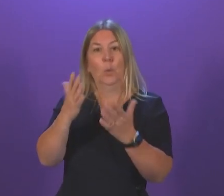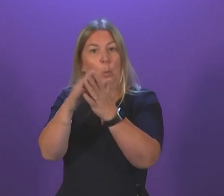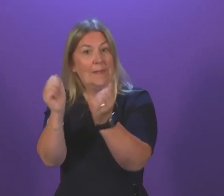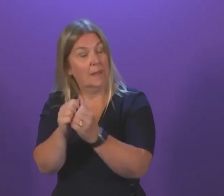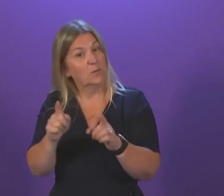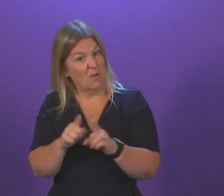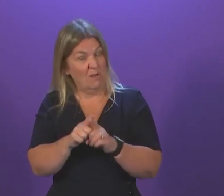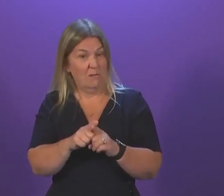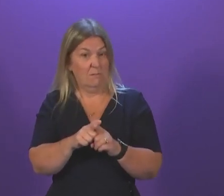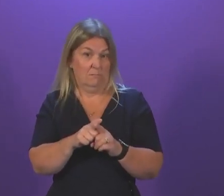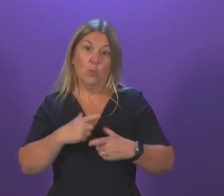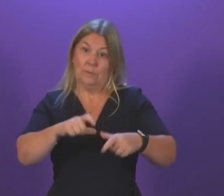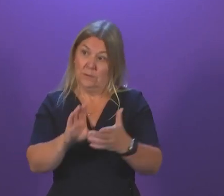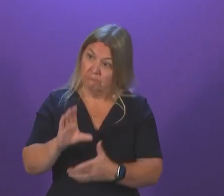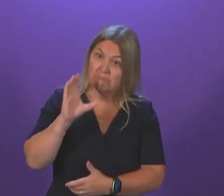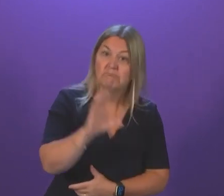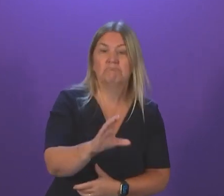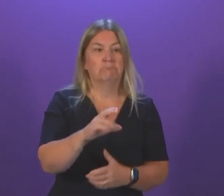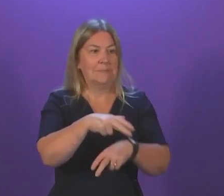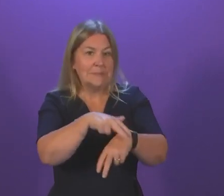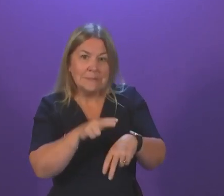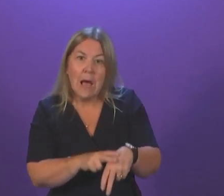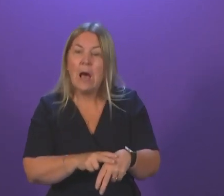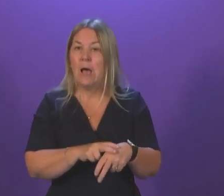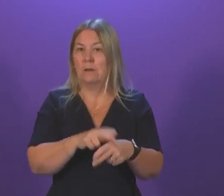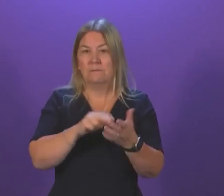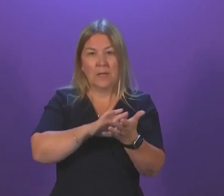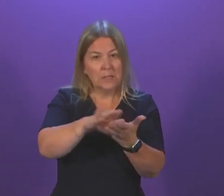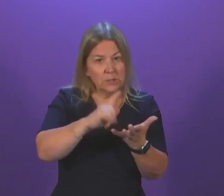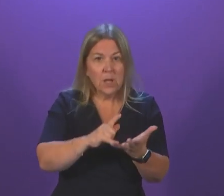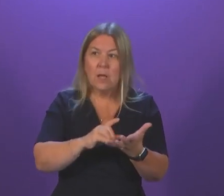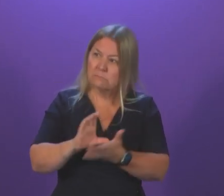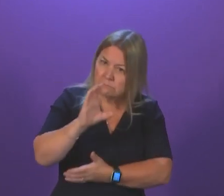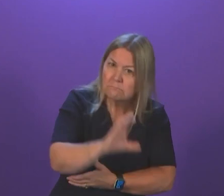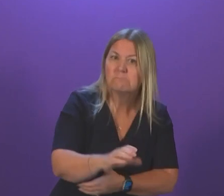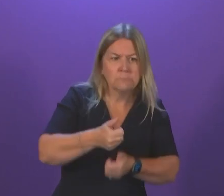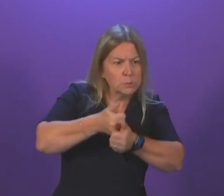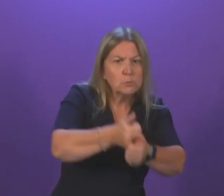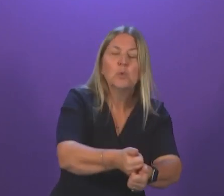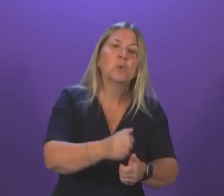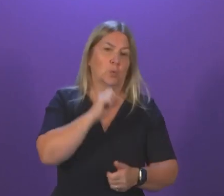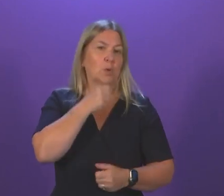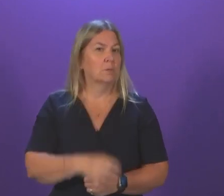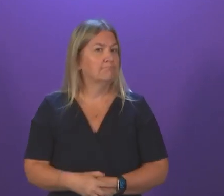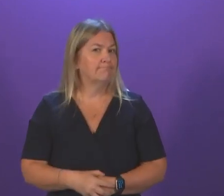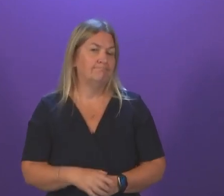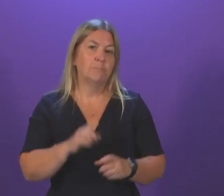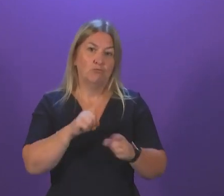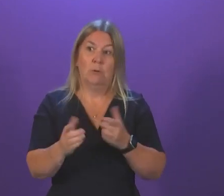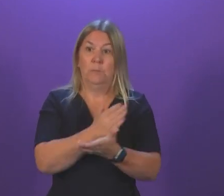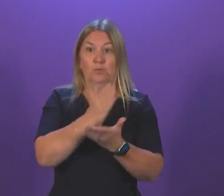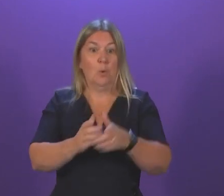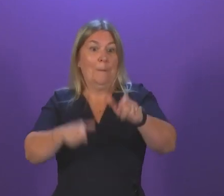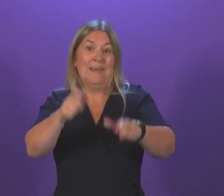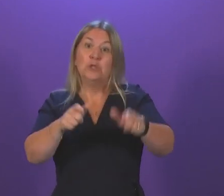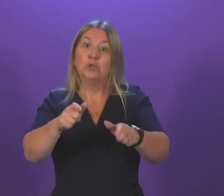invest in staff. We will continue to invest in the NHS overall and we will continue to support the reforms that allow patients to flow through the National